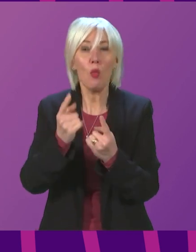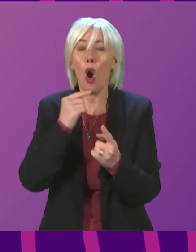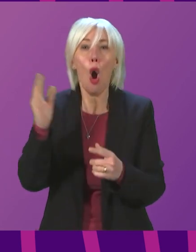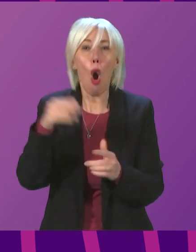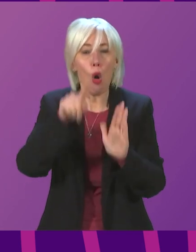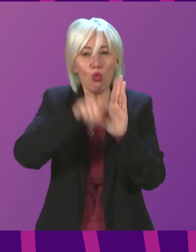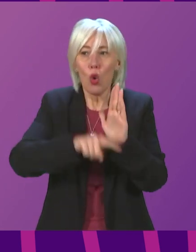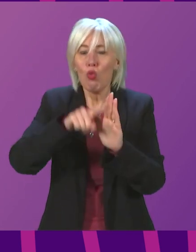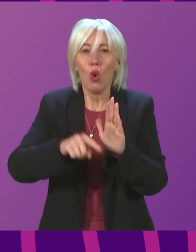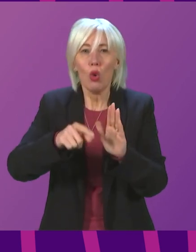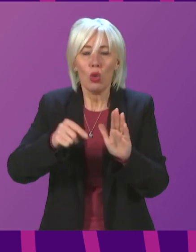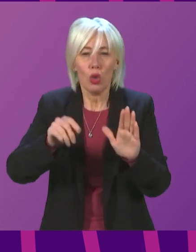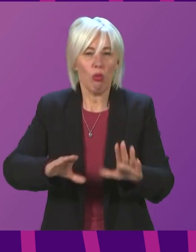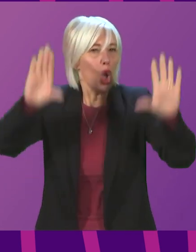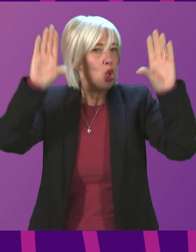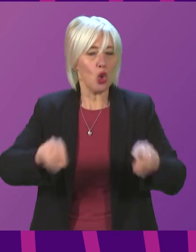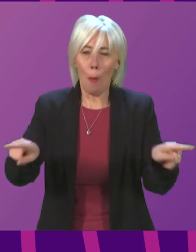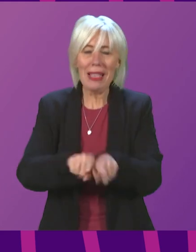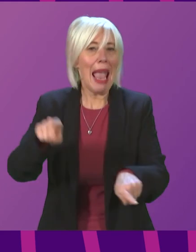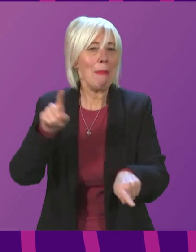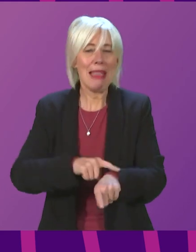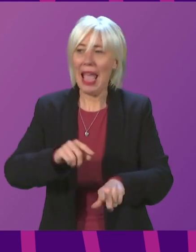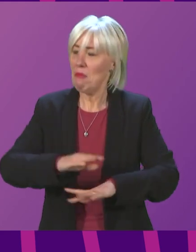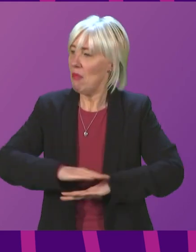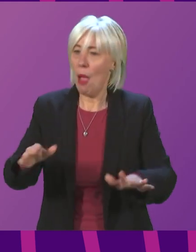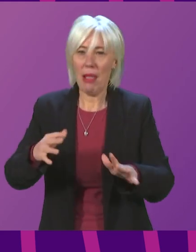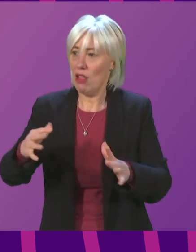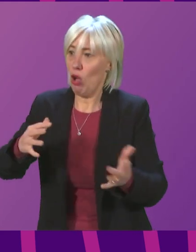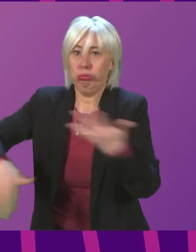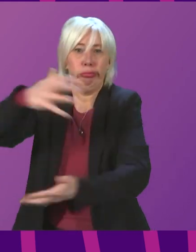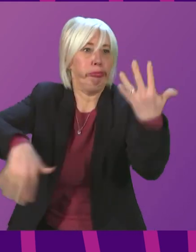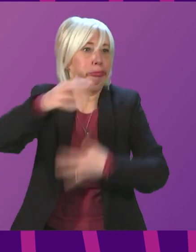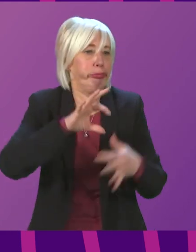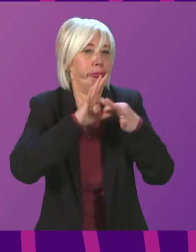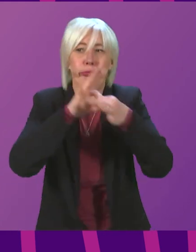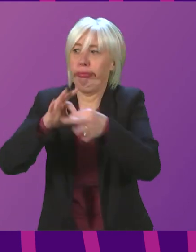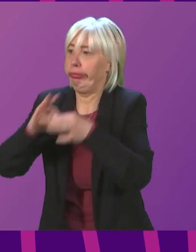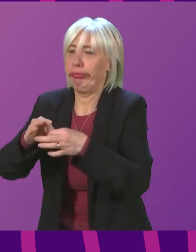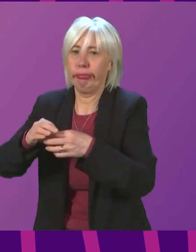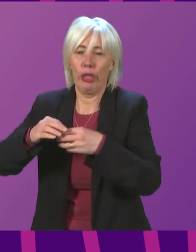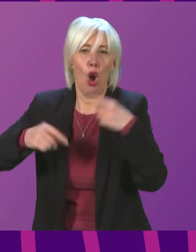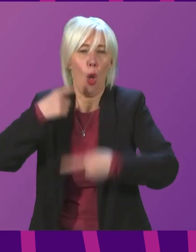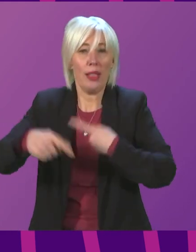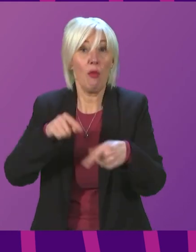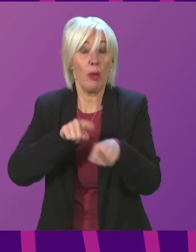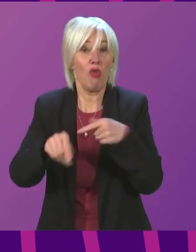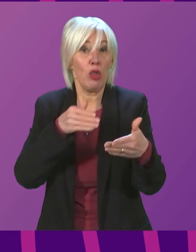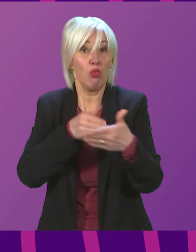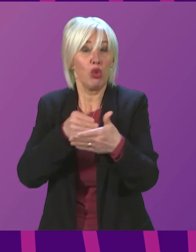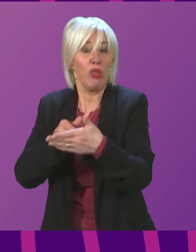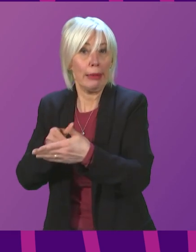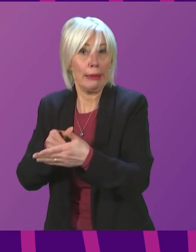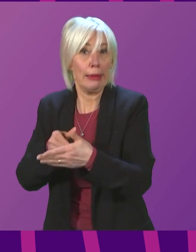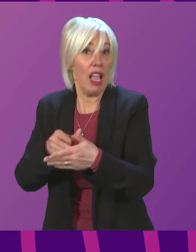restrictions at exactly the same time and allow all of the mixing and interactions that we have been trying to restrict to happen again